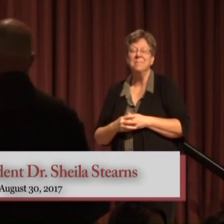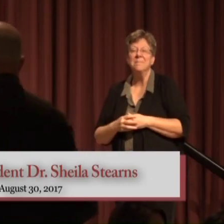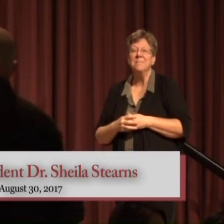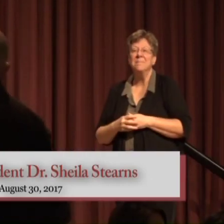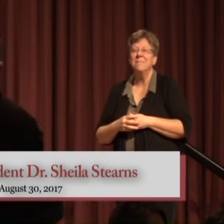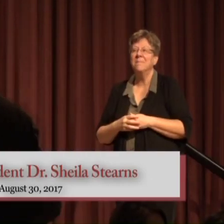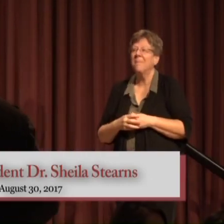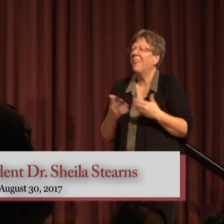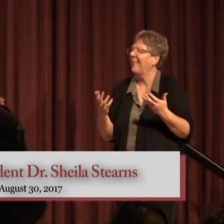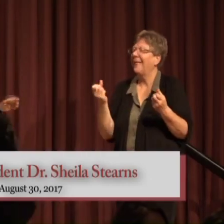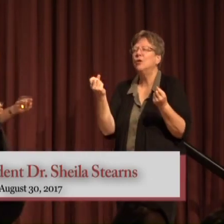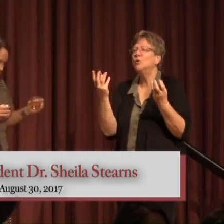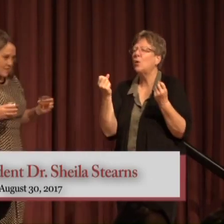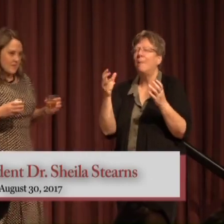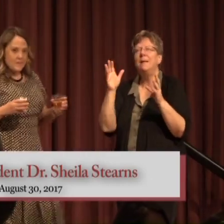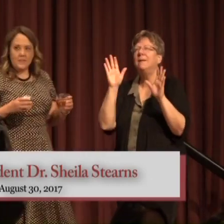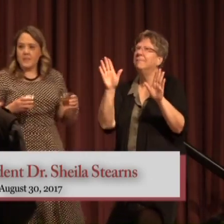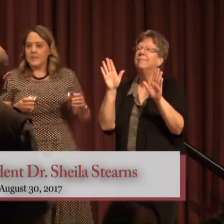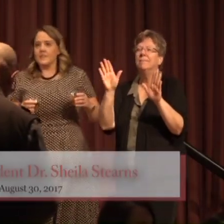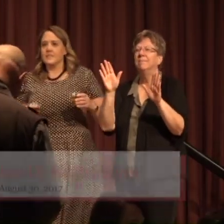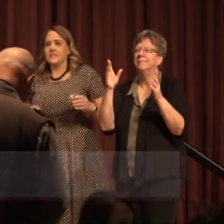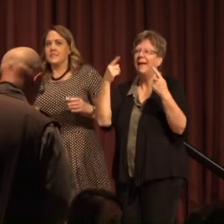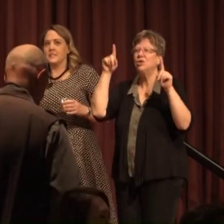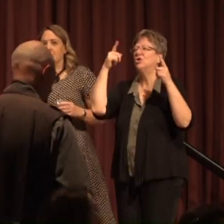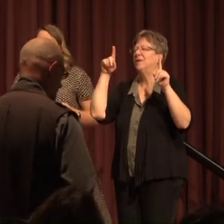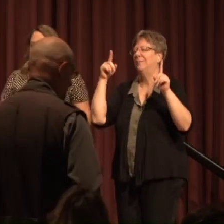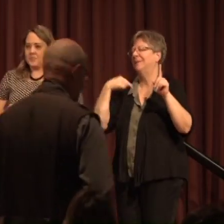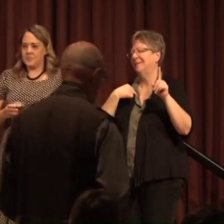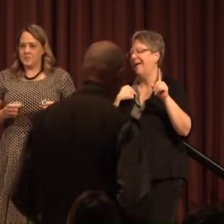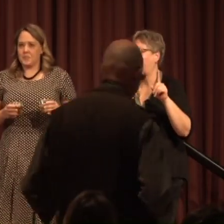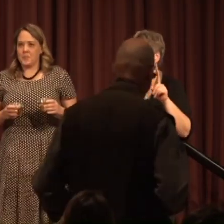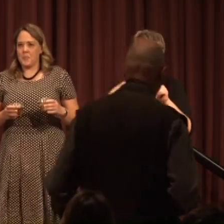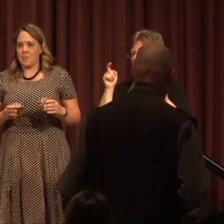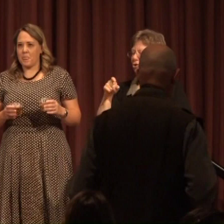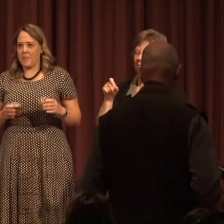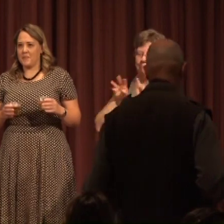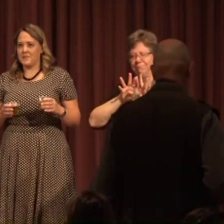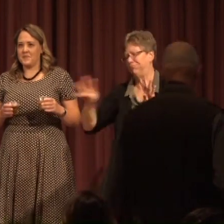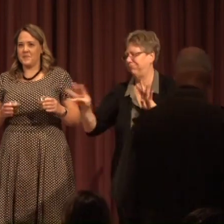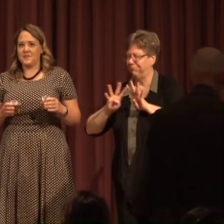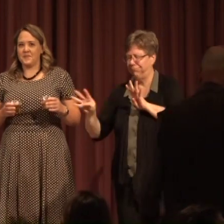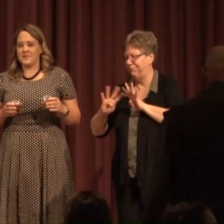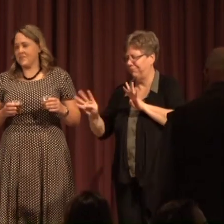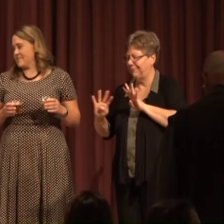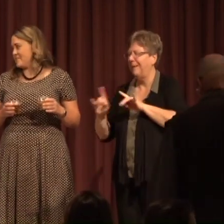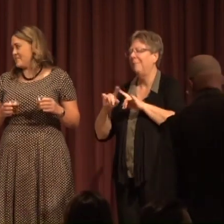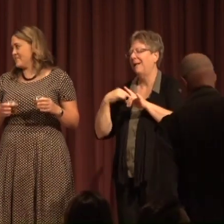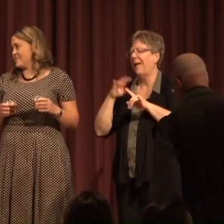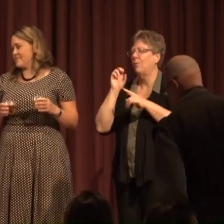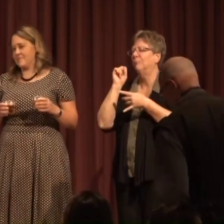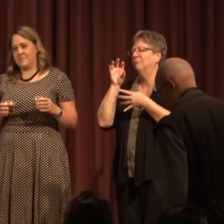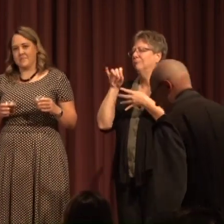Just so many astounding achievements I probably could and should fill the podium But I'm just going to mention three